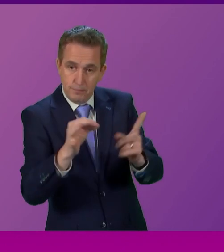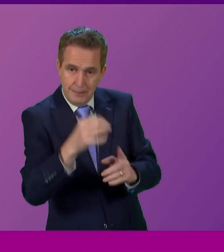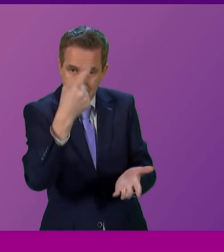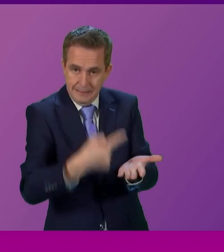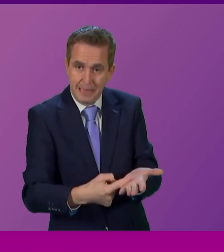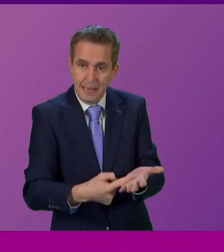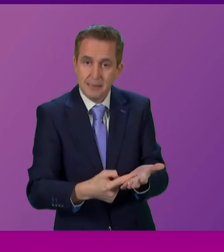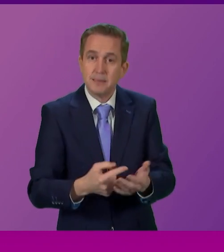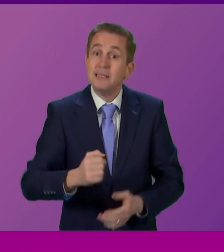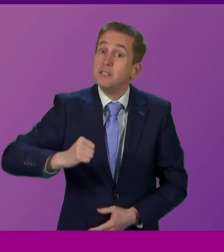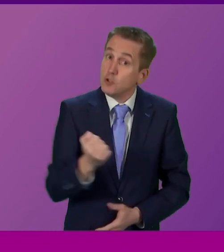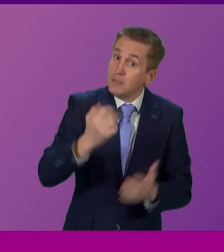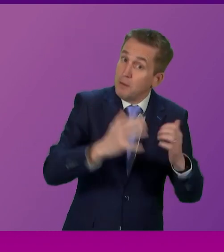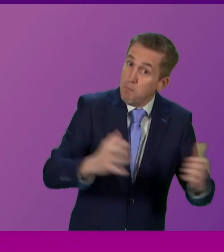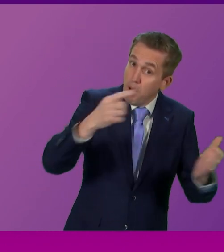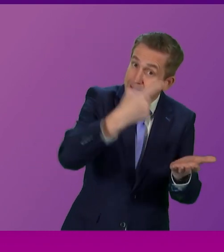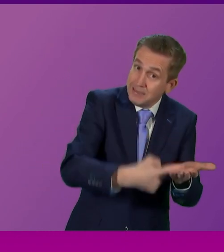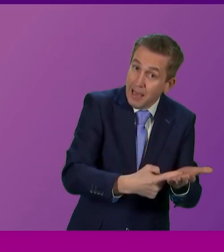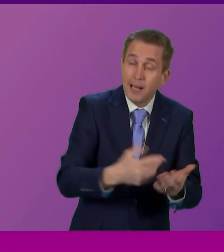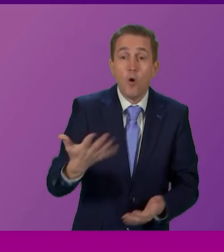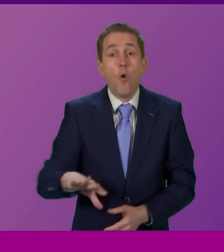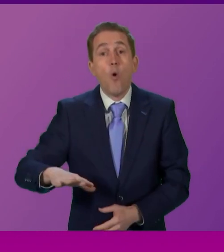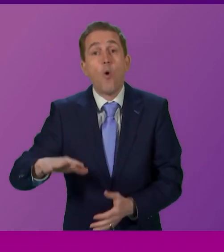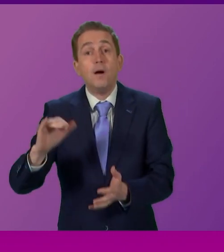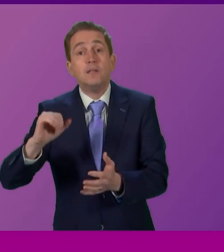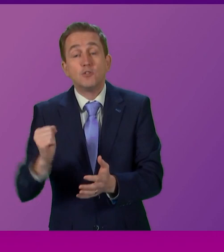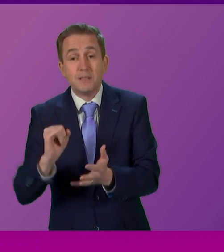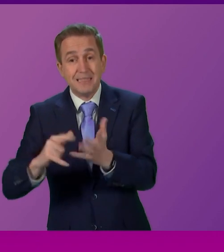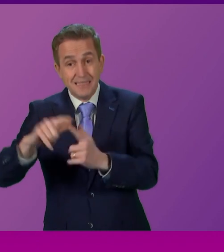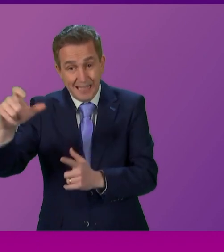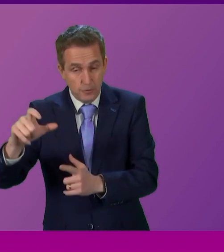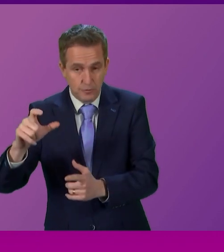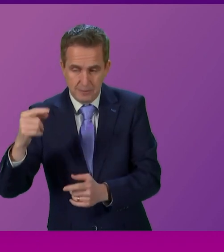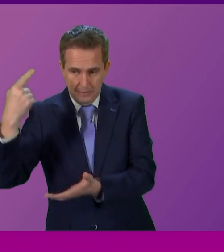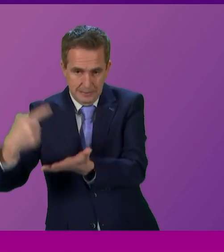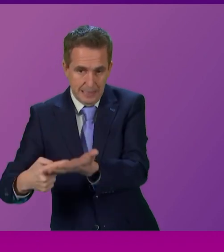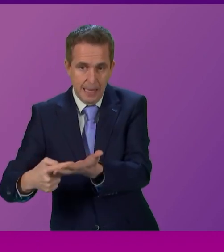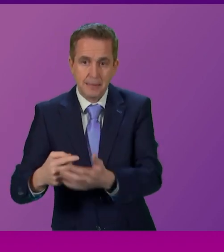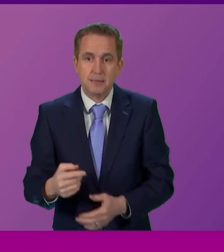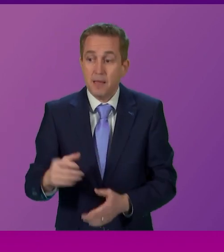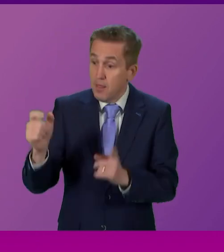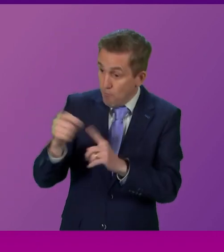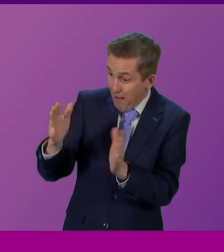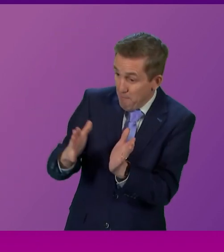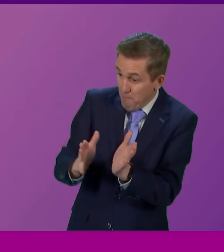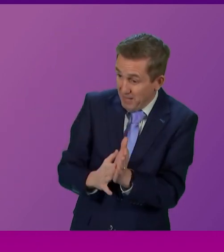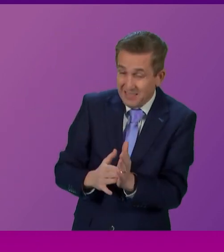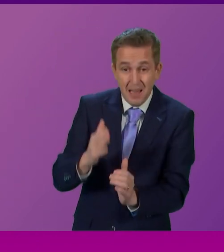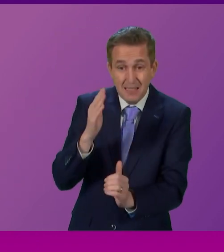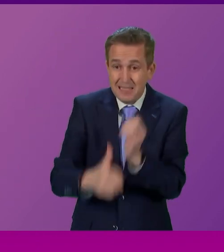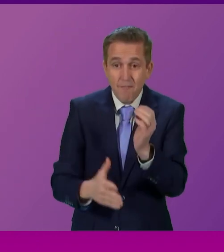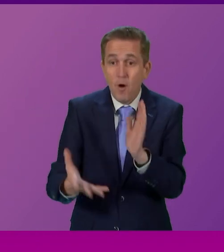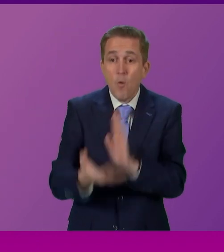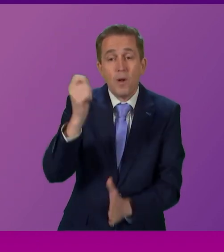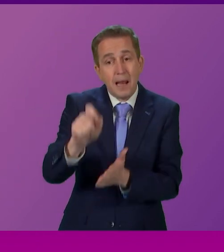Is it the Scottish Parliament or the Secretary of State for Scotland? Is it a Prime Minister from a party that hasn't won an election in Scotland since